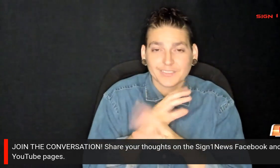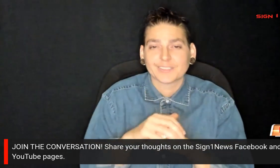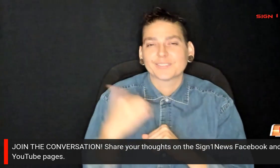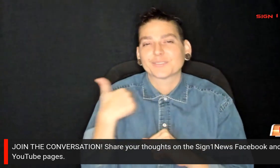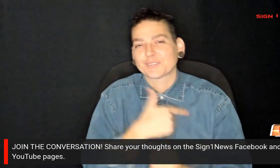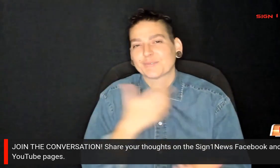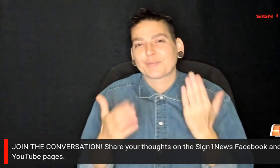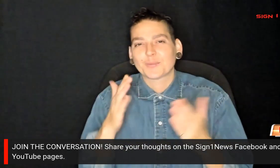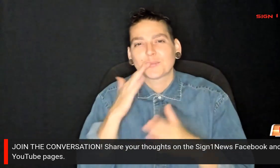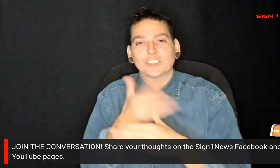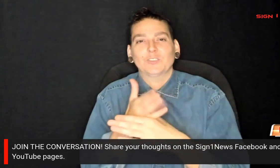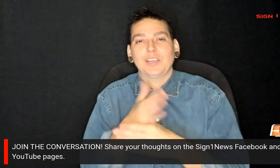even share your comment.